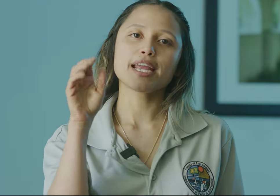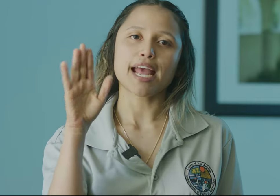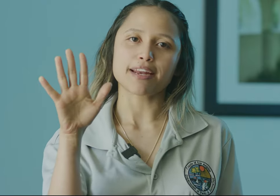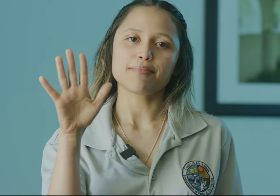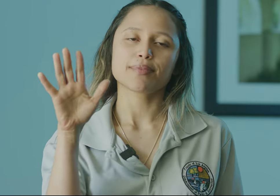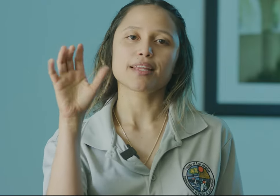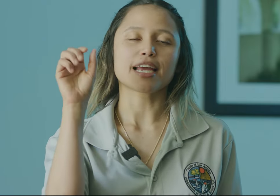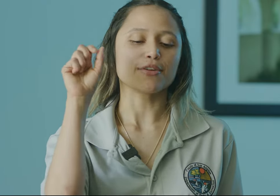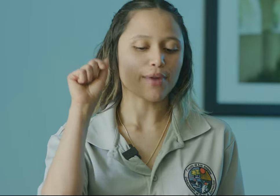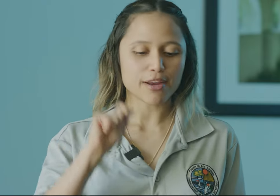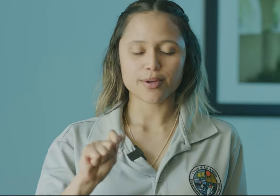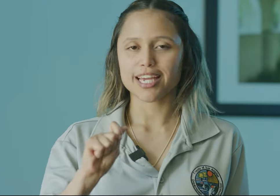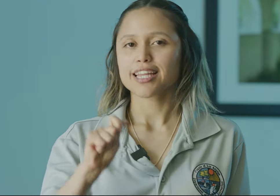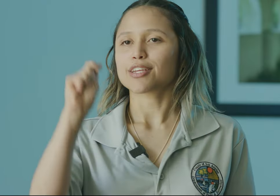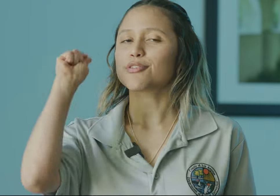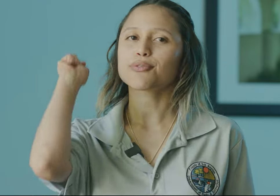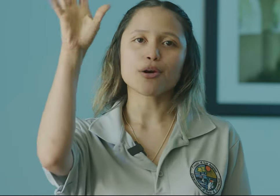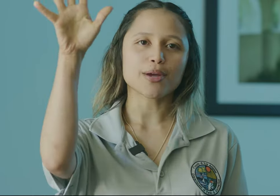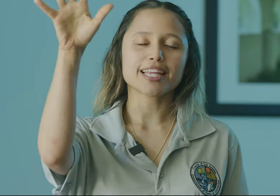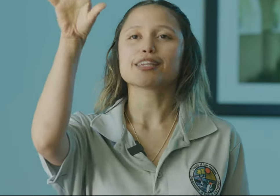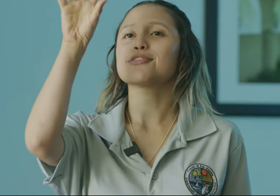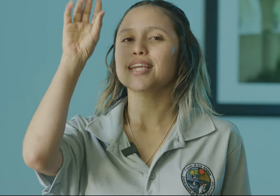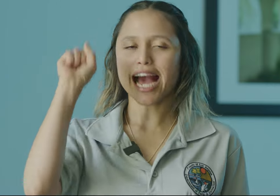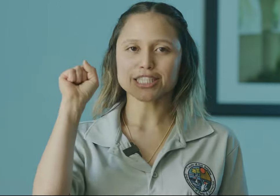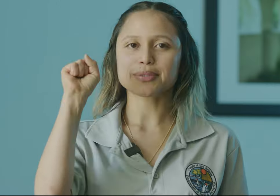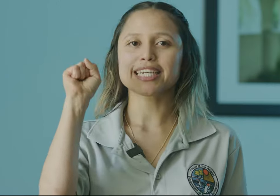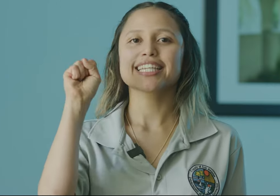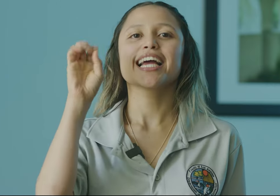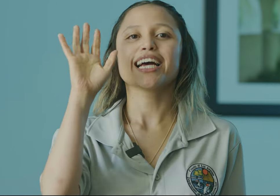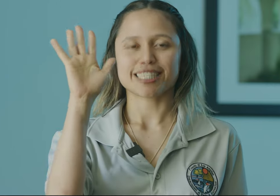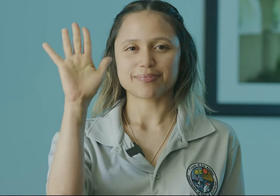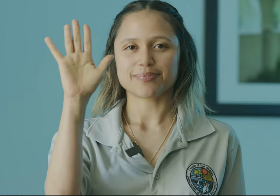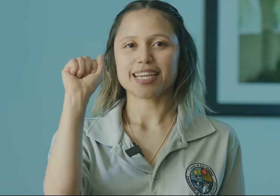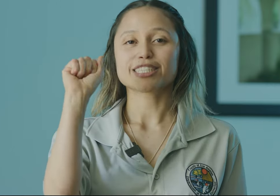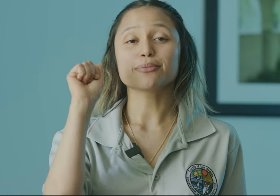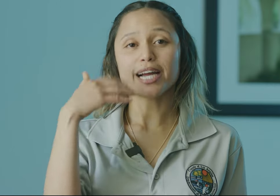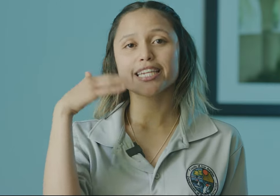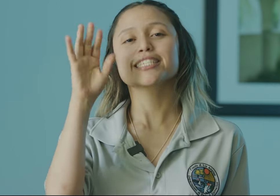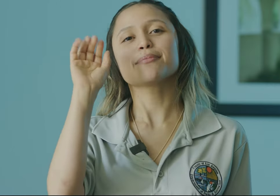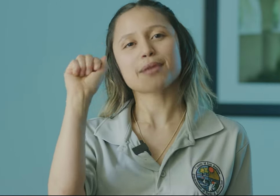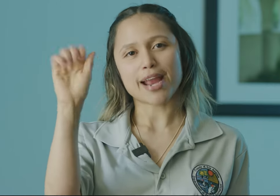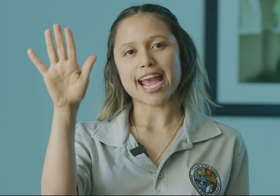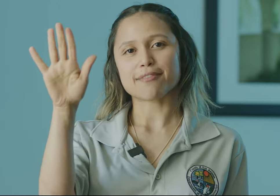hand that you write with, you throw with, you catch with. So mine is going to be my right hand.